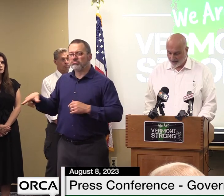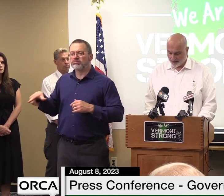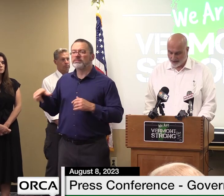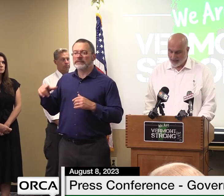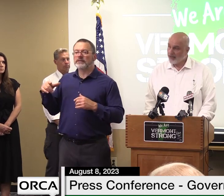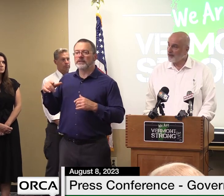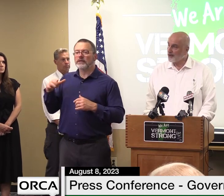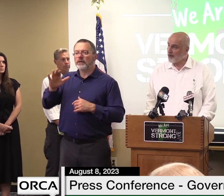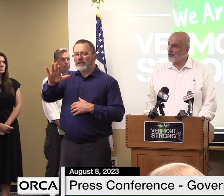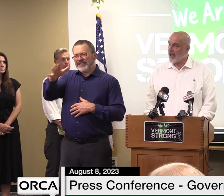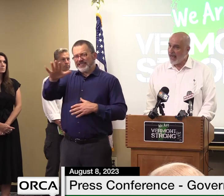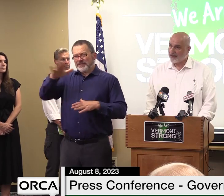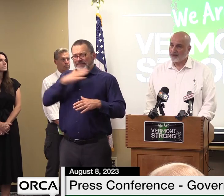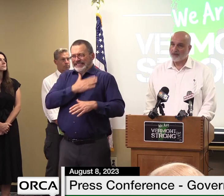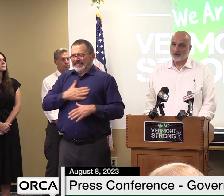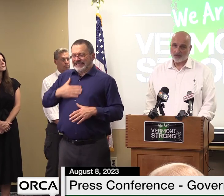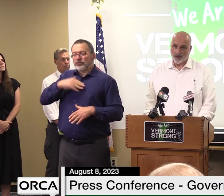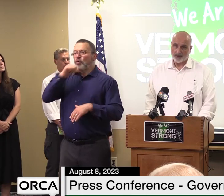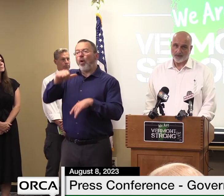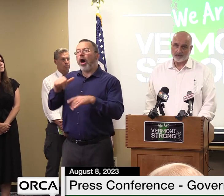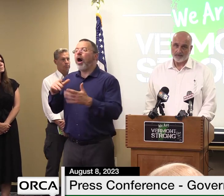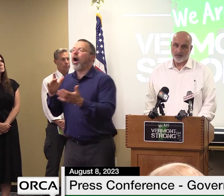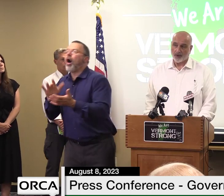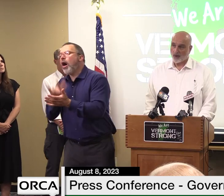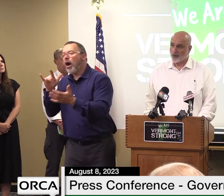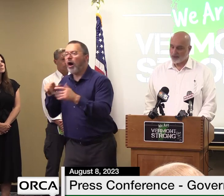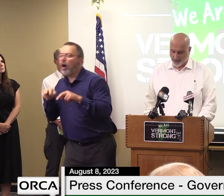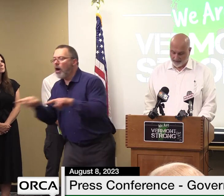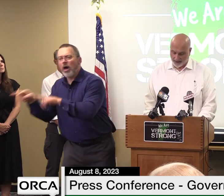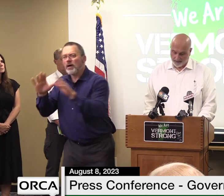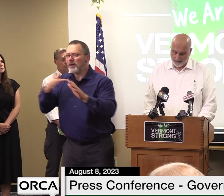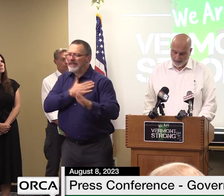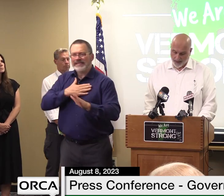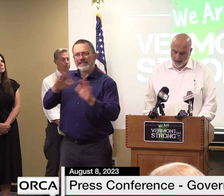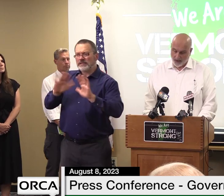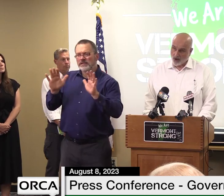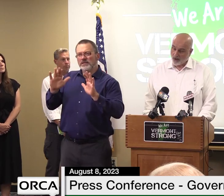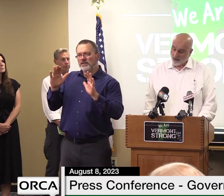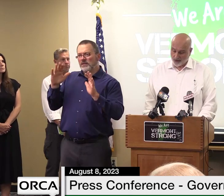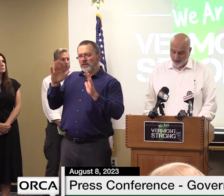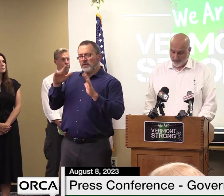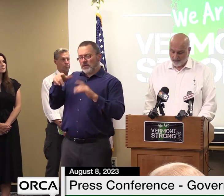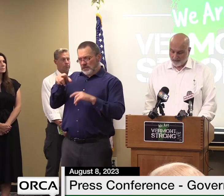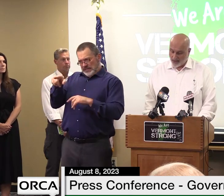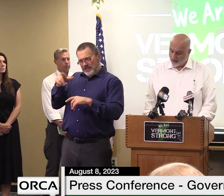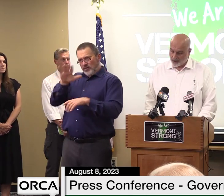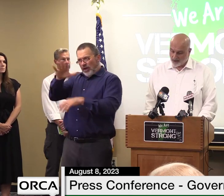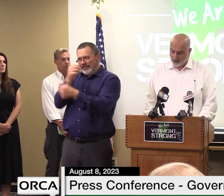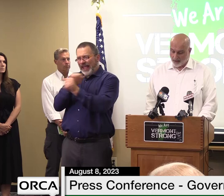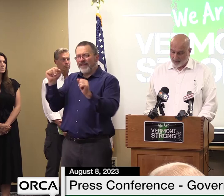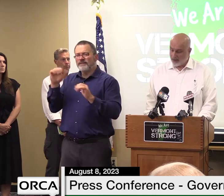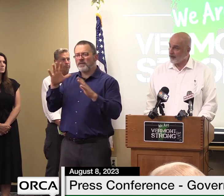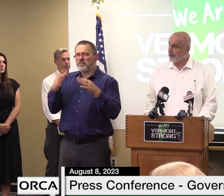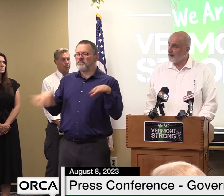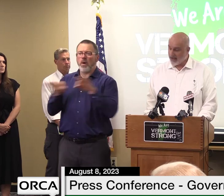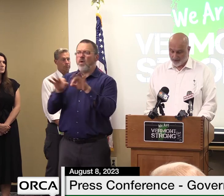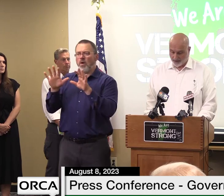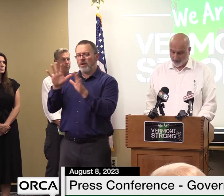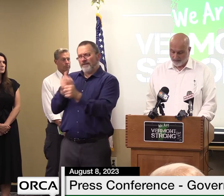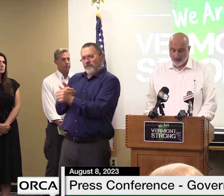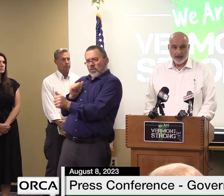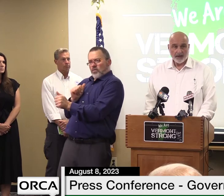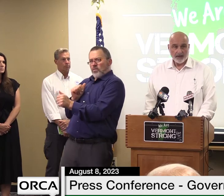these areas due to active construction for your own safety although some areas appear